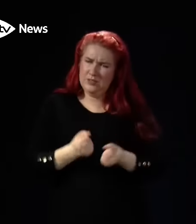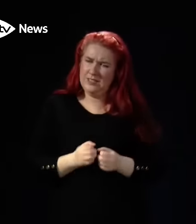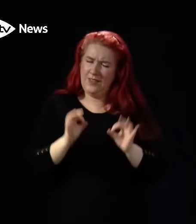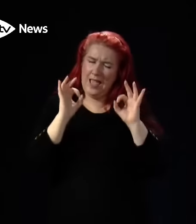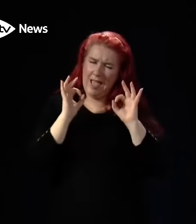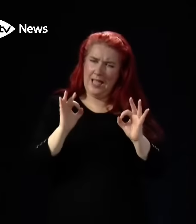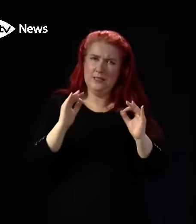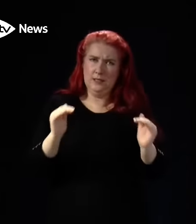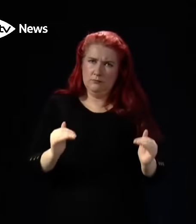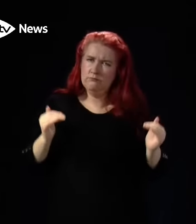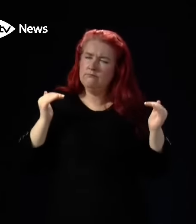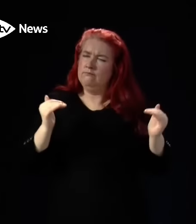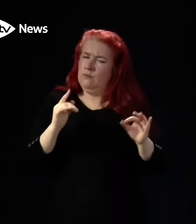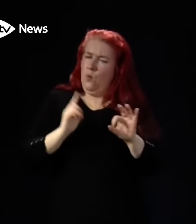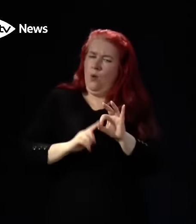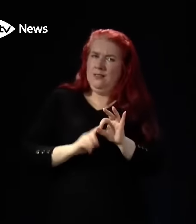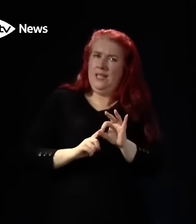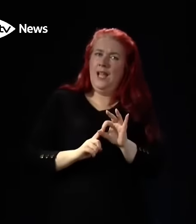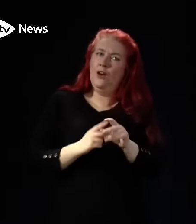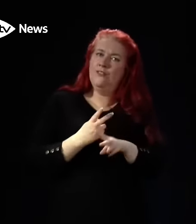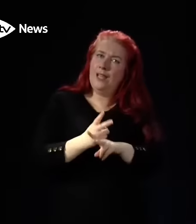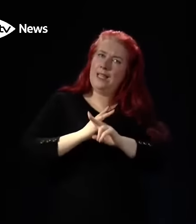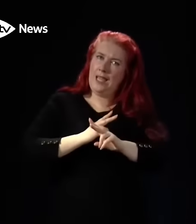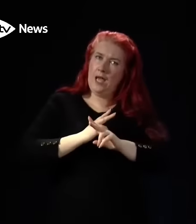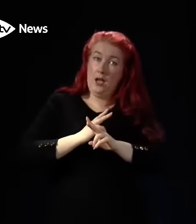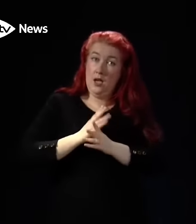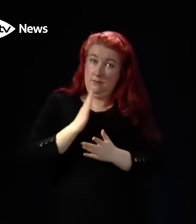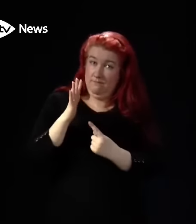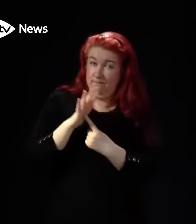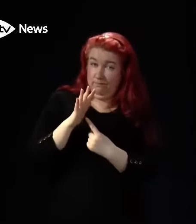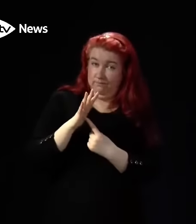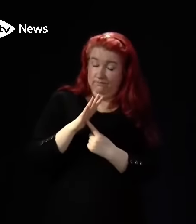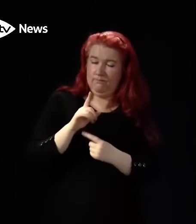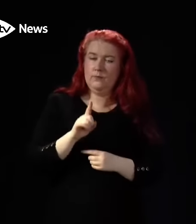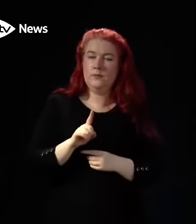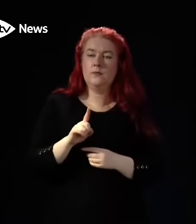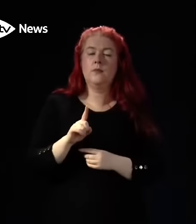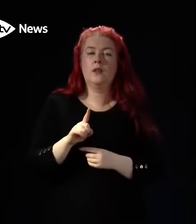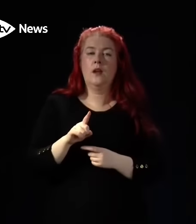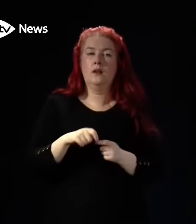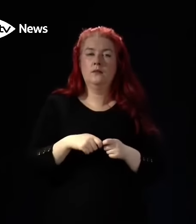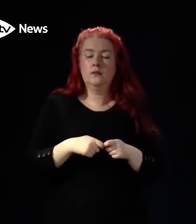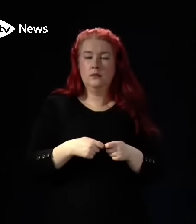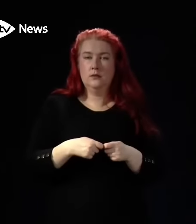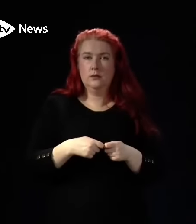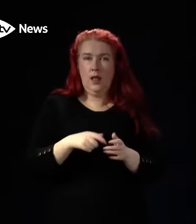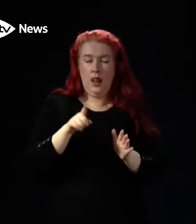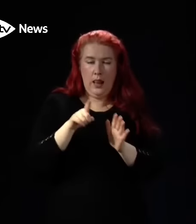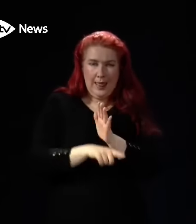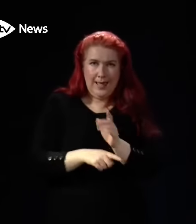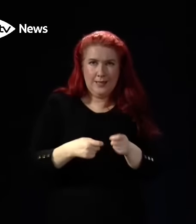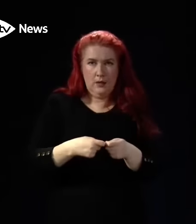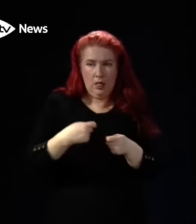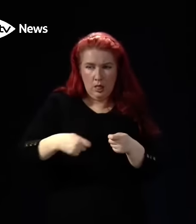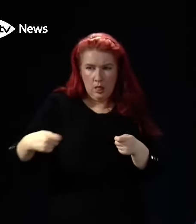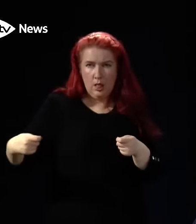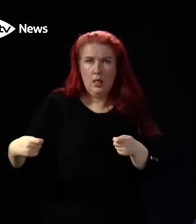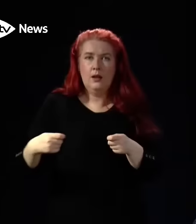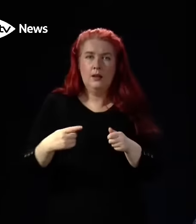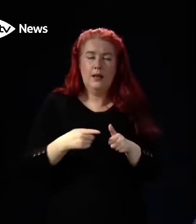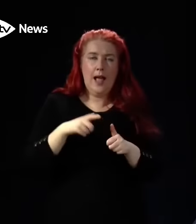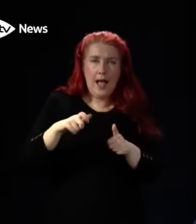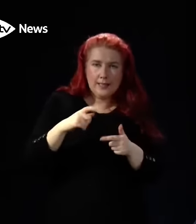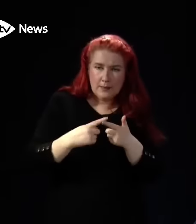in our health service, and it's really important not to lose sight of that, but the delays in accident and emergency, for example,